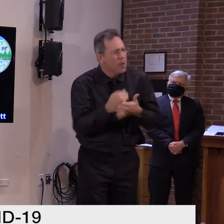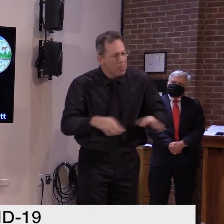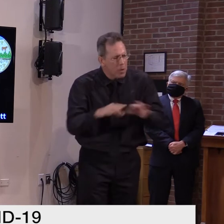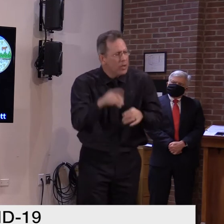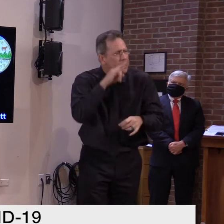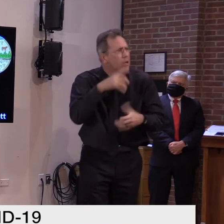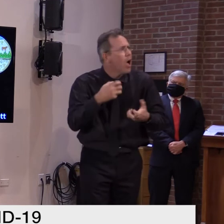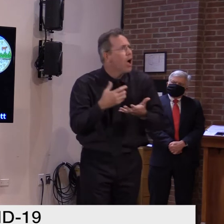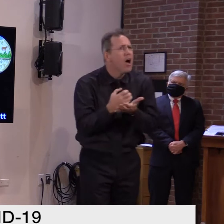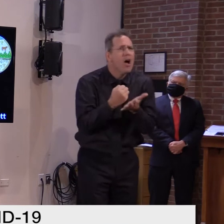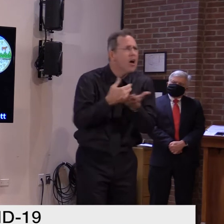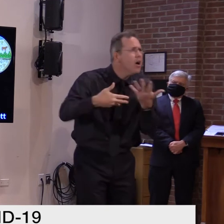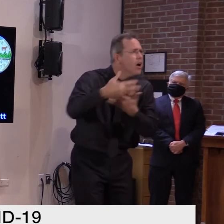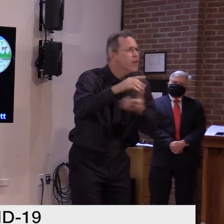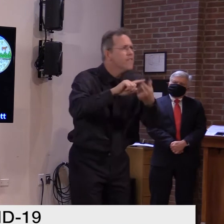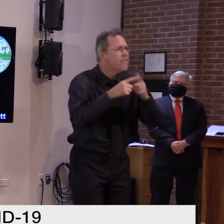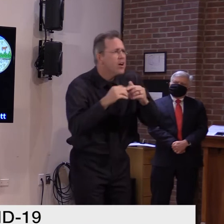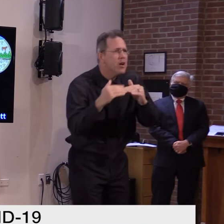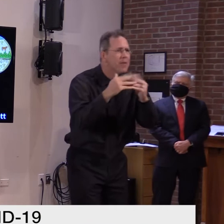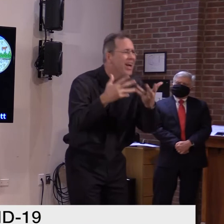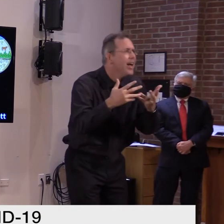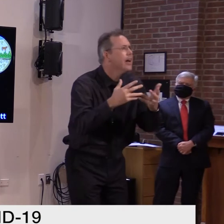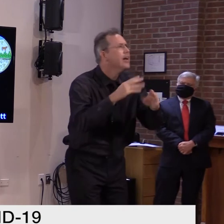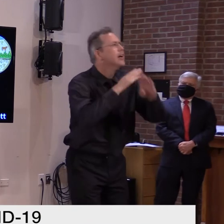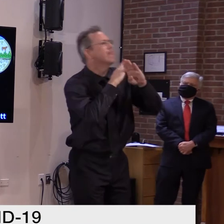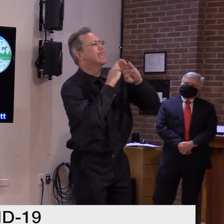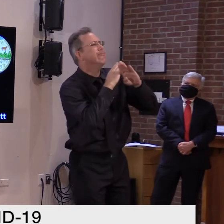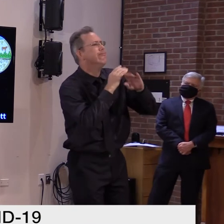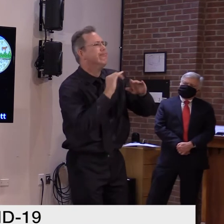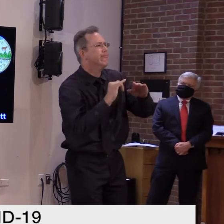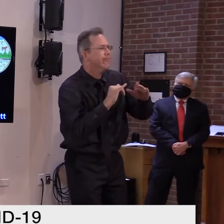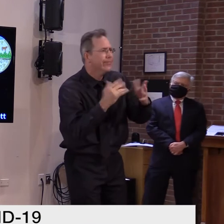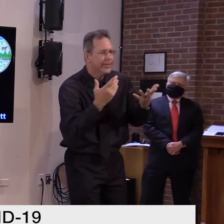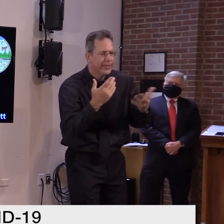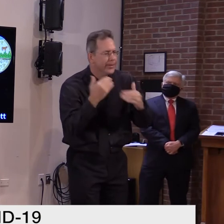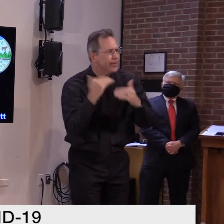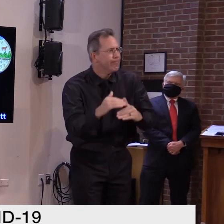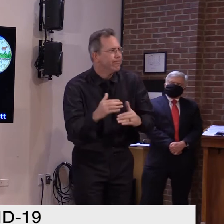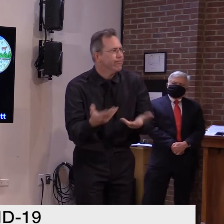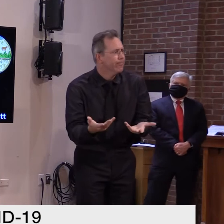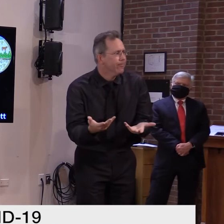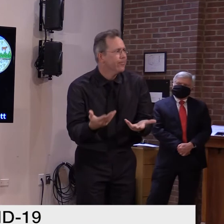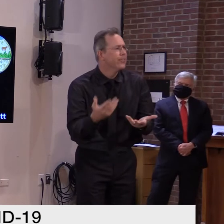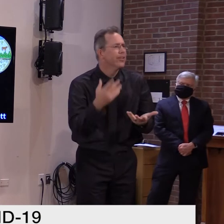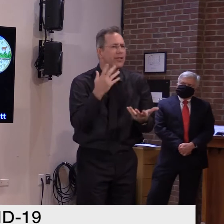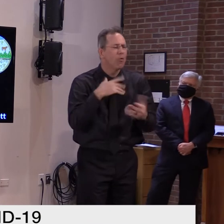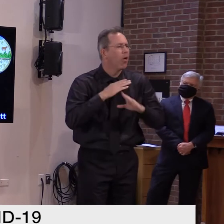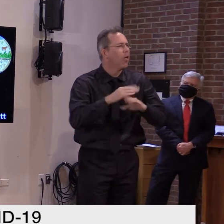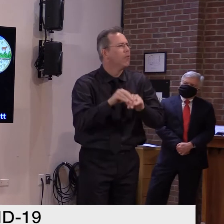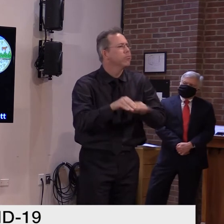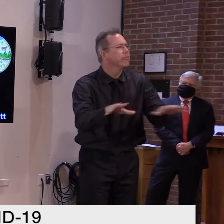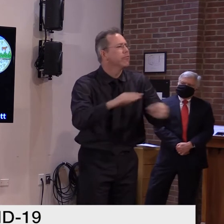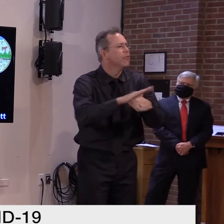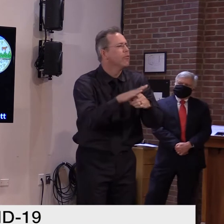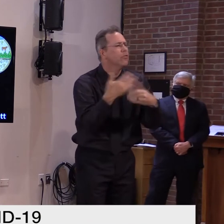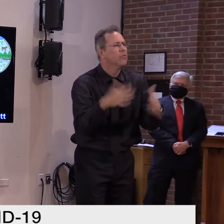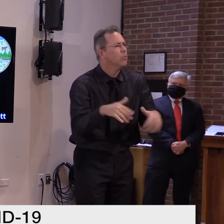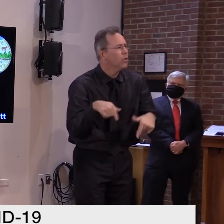opportunity for gathering. And can spread the virus amongst multiple counties and multiple schools.